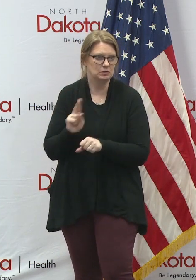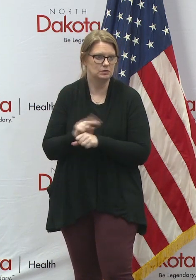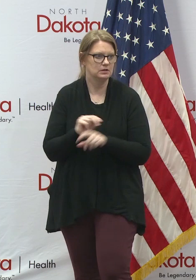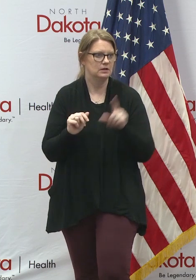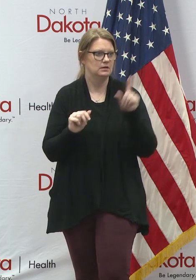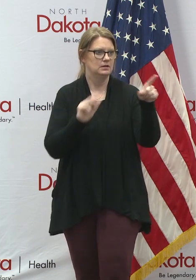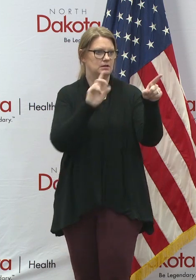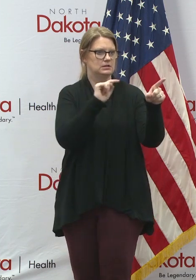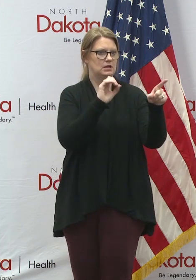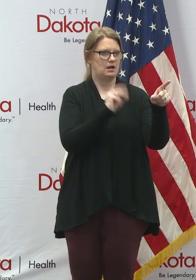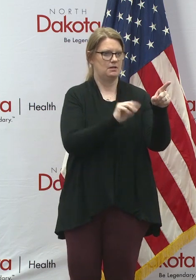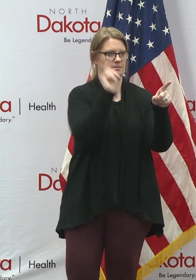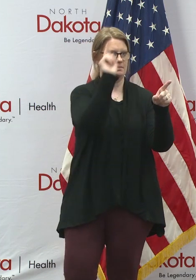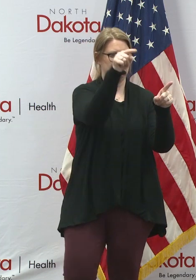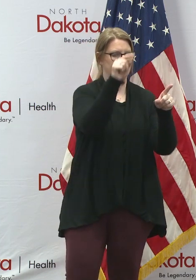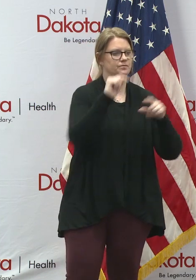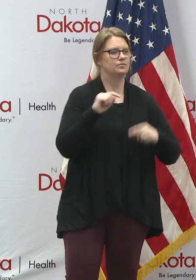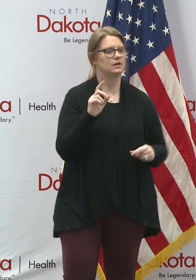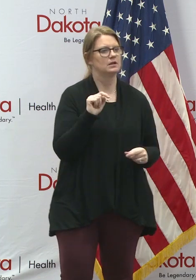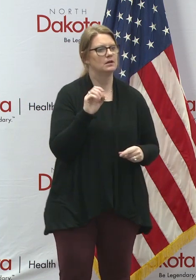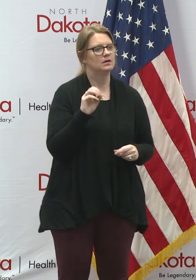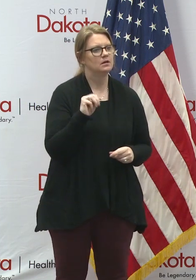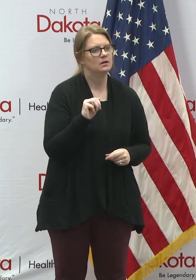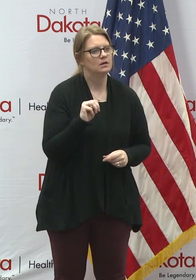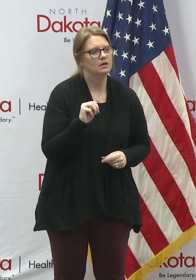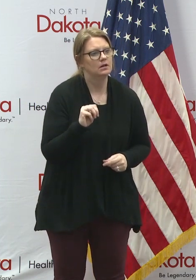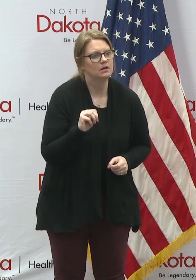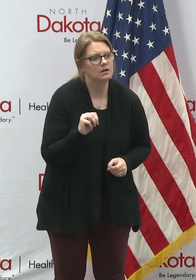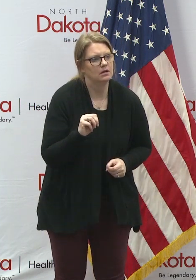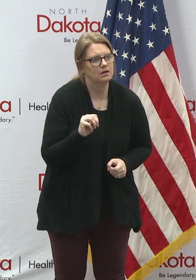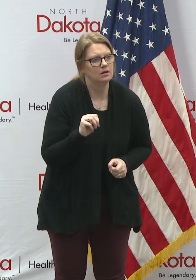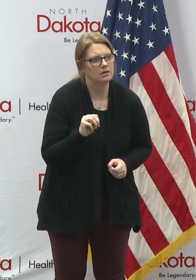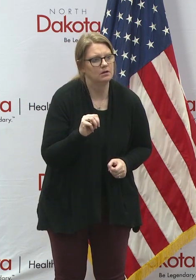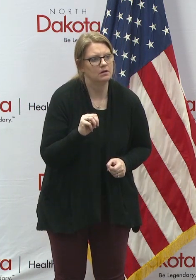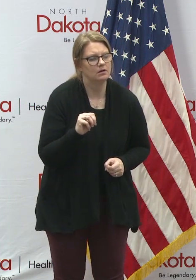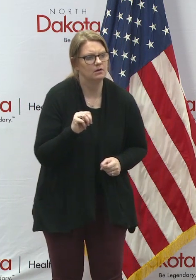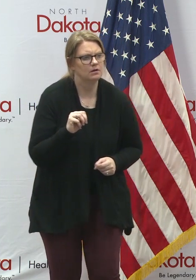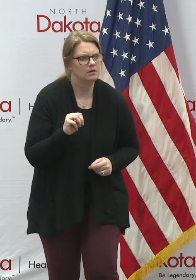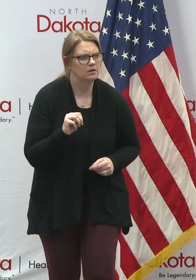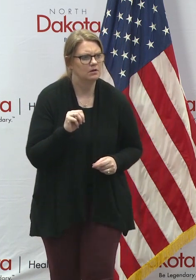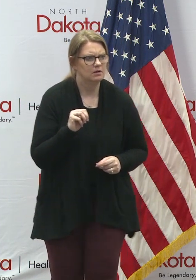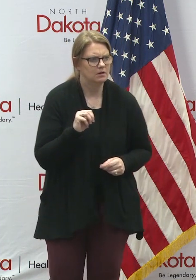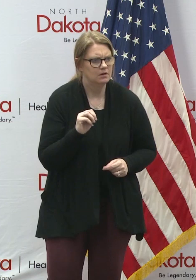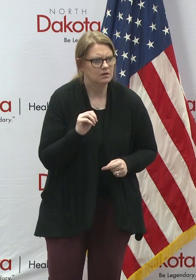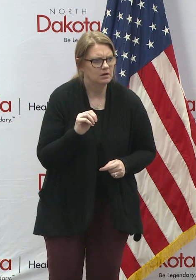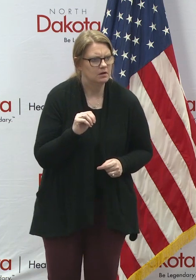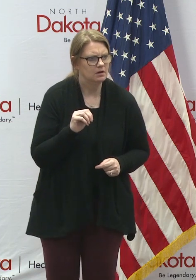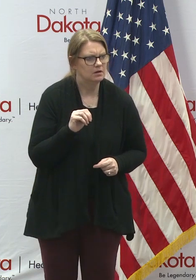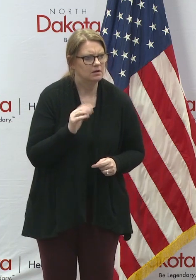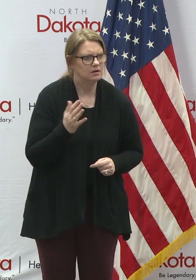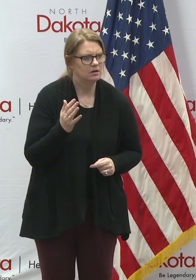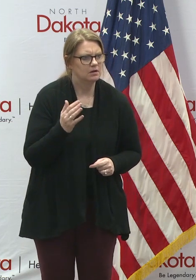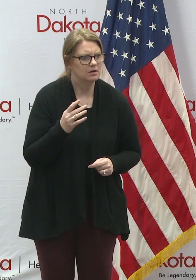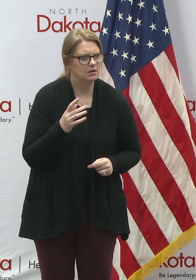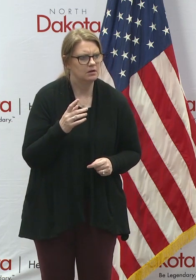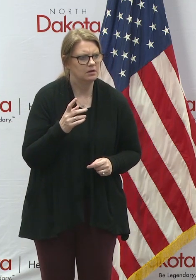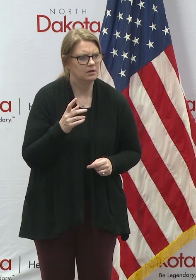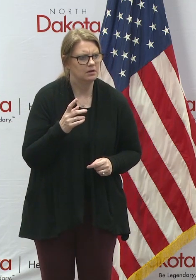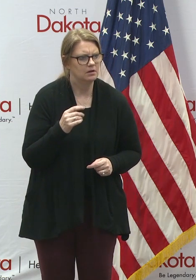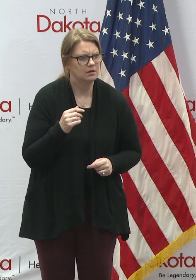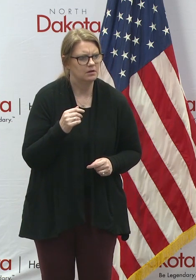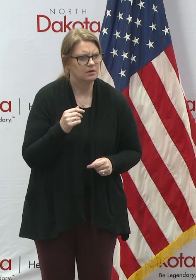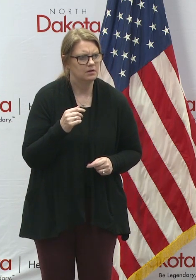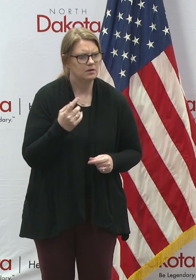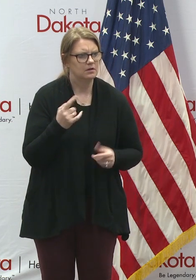We'll go, Tom, and then to the back. So this is on hub city funding. We talked, uh, earlier in the week about, uh, how it